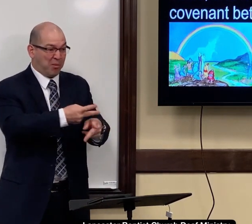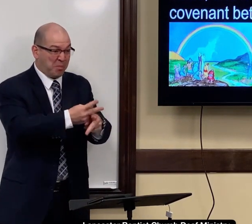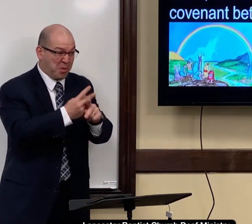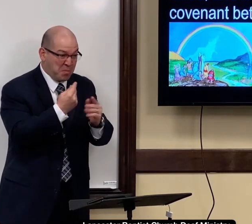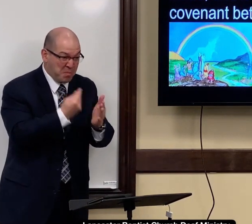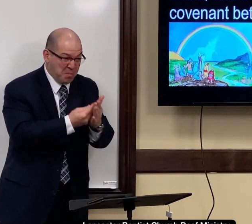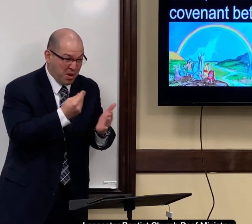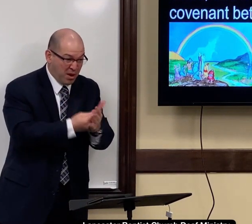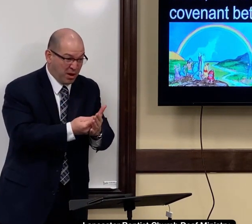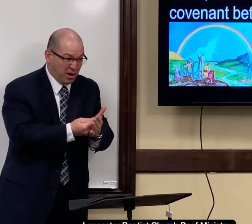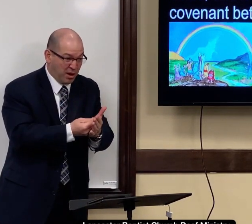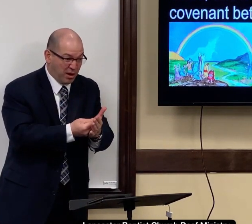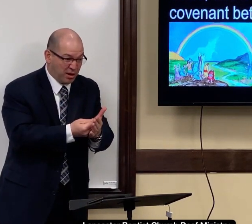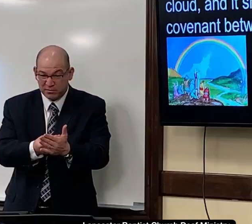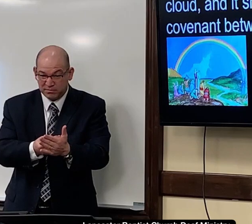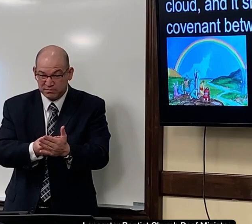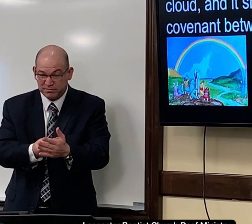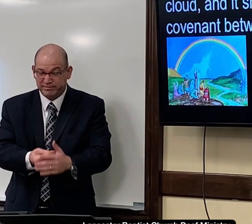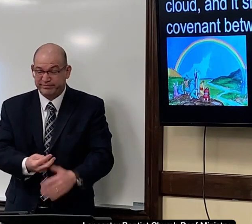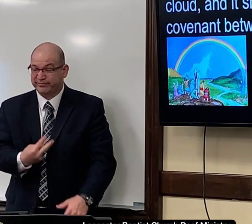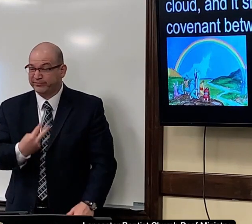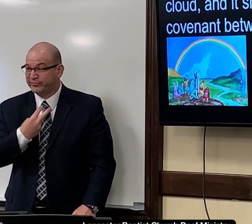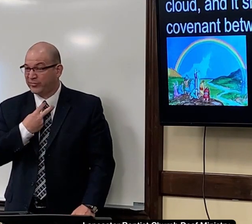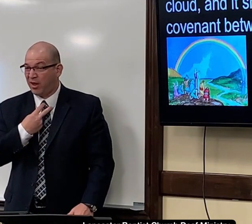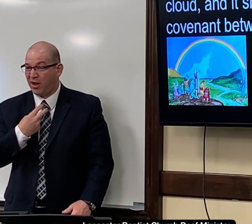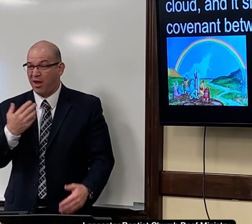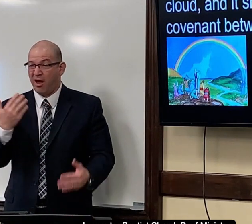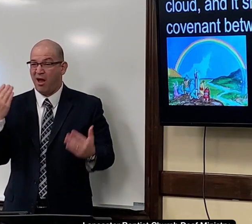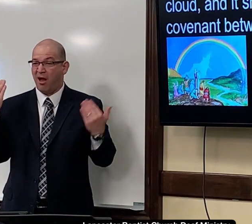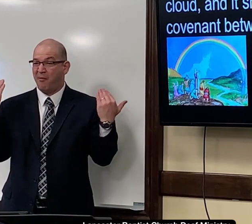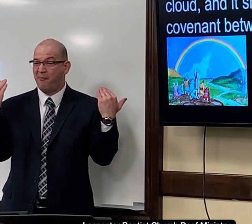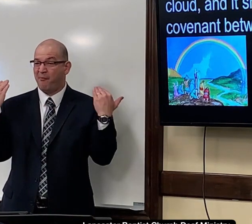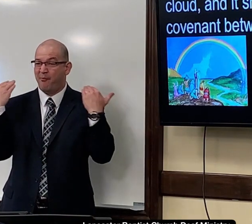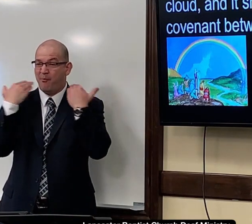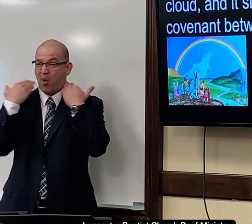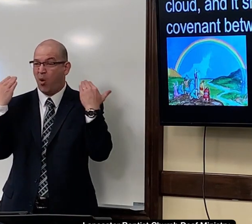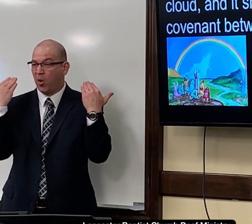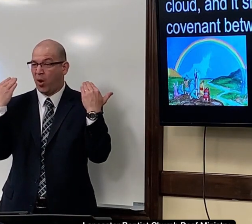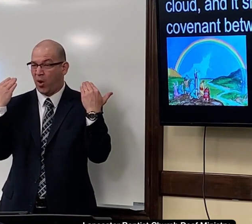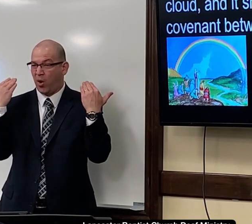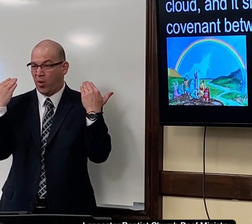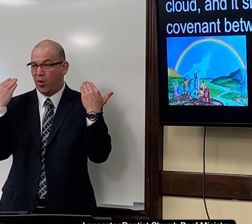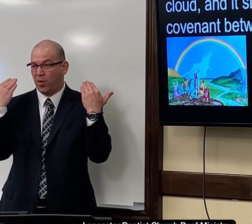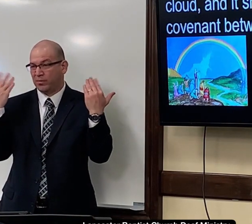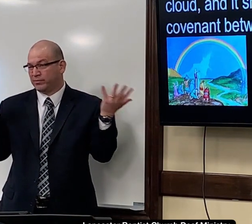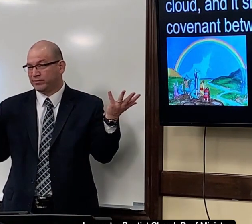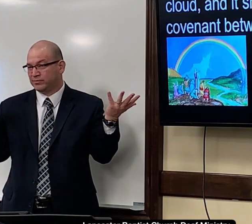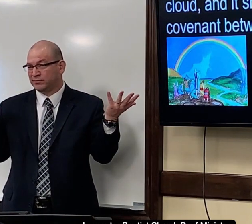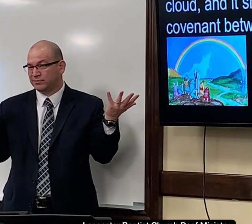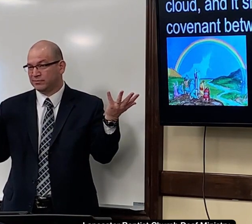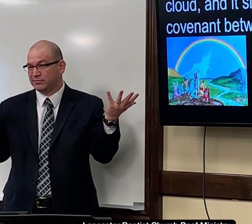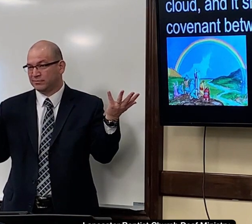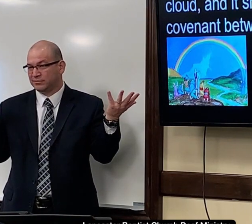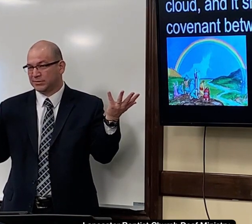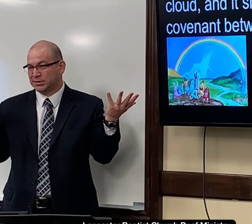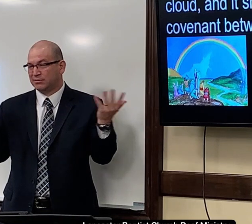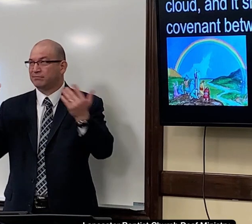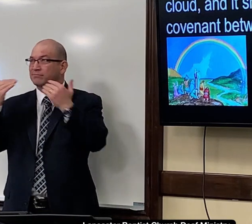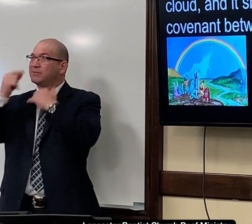But if I had borrowed that money, if I had gotten that loan, I would have been stuck. I would have been so broke. Because I was